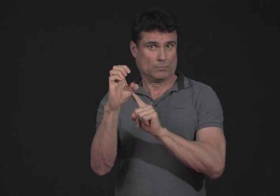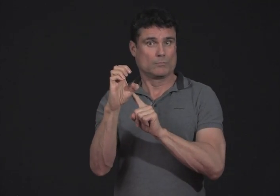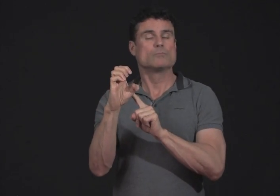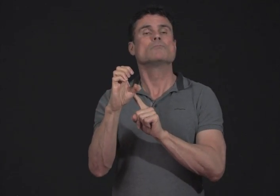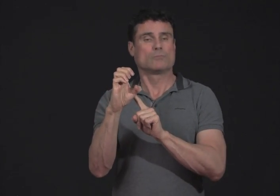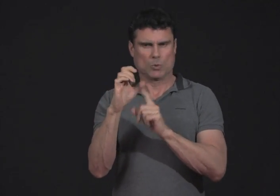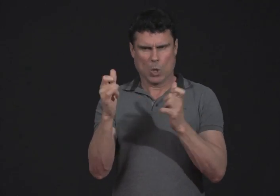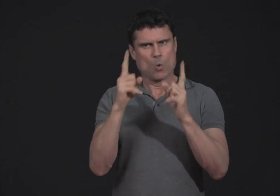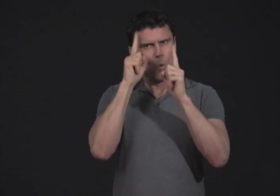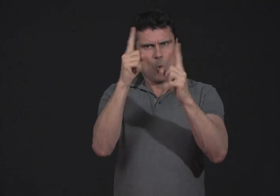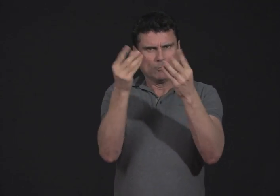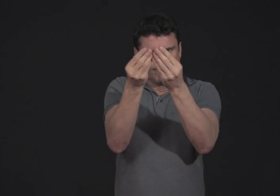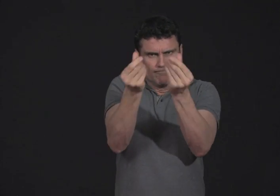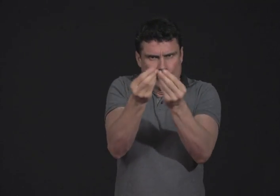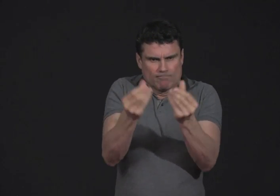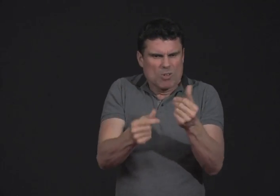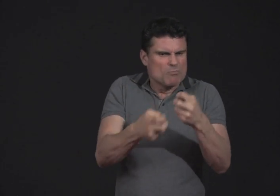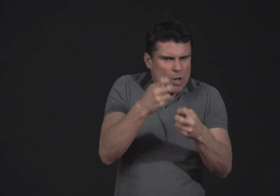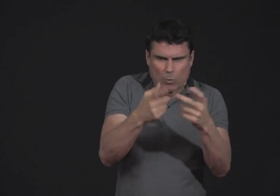Their goal is to eliminate all of those problems.